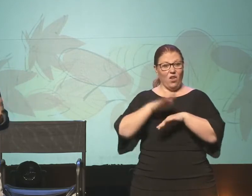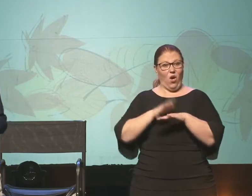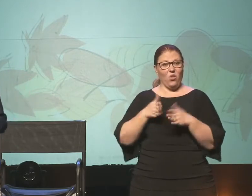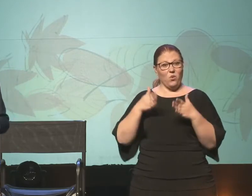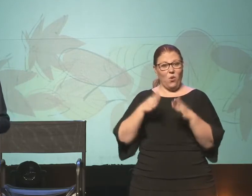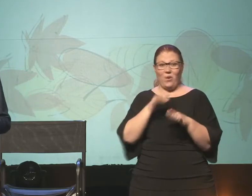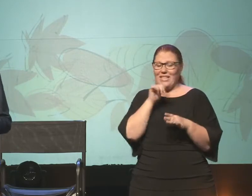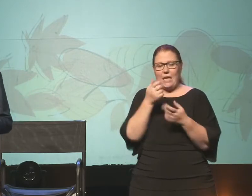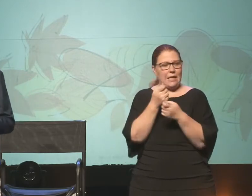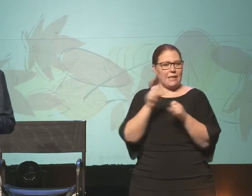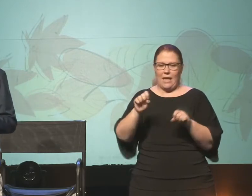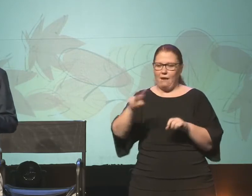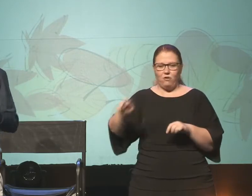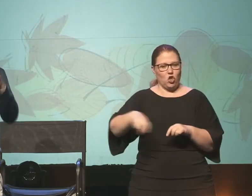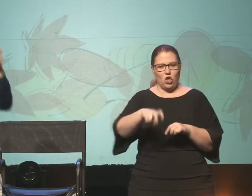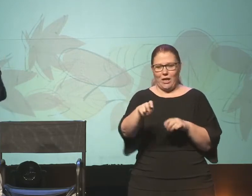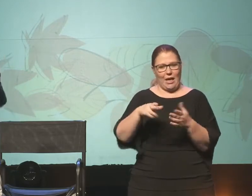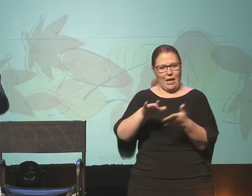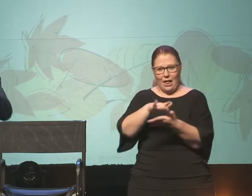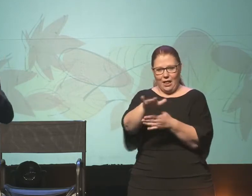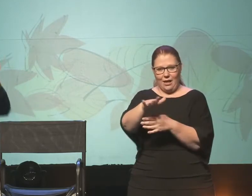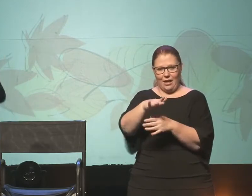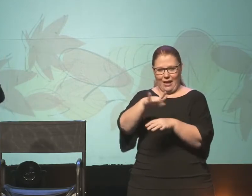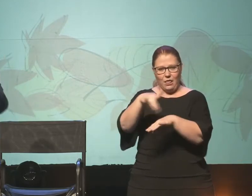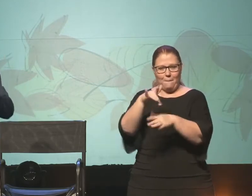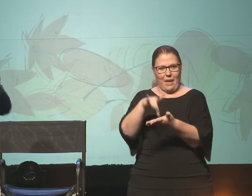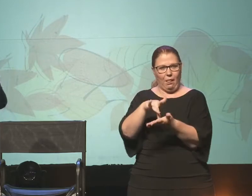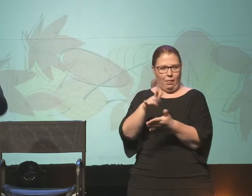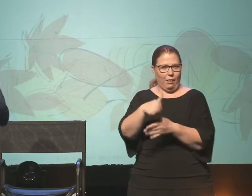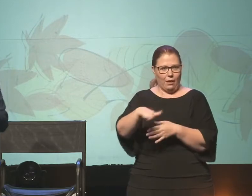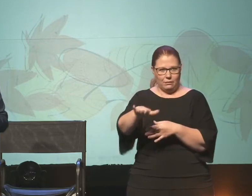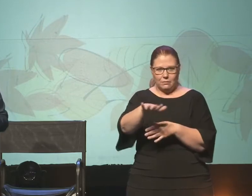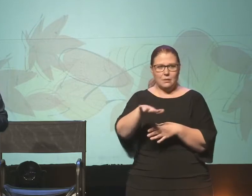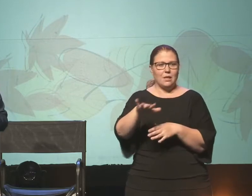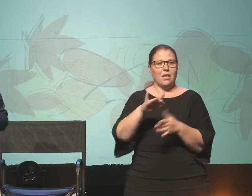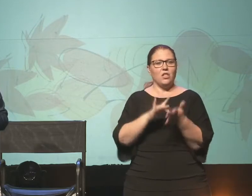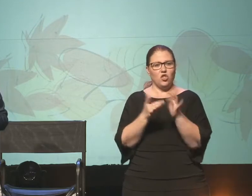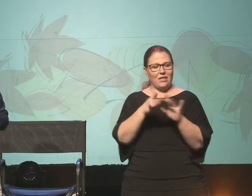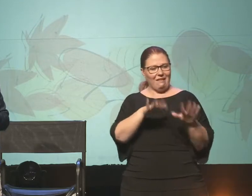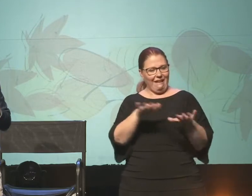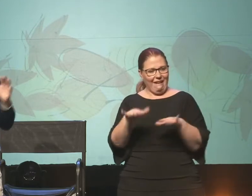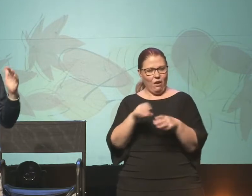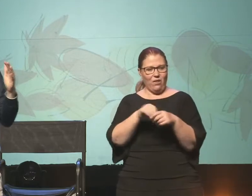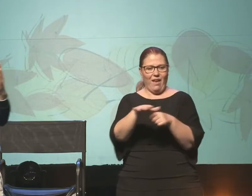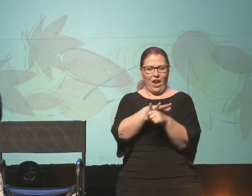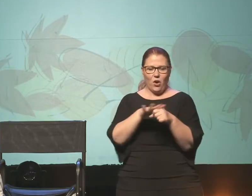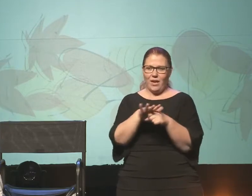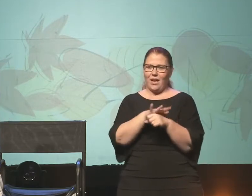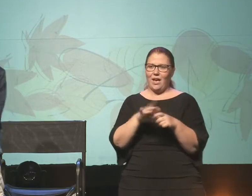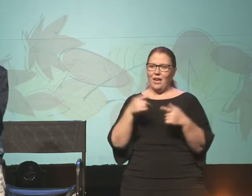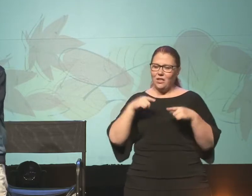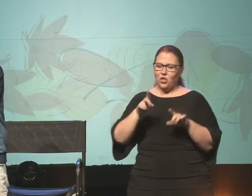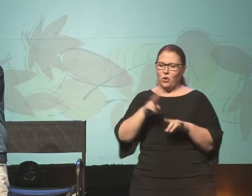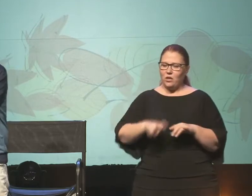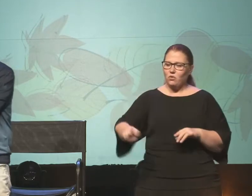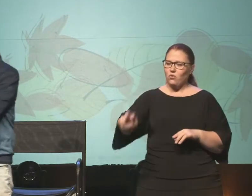journey in a sense. And Jesus is kind of hanging out in this area, and as he's traveling on, he's on his way to Jerusalem.